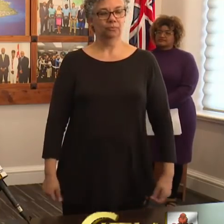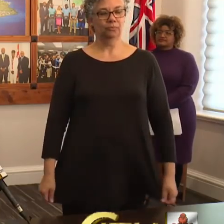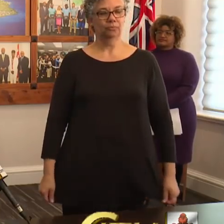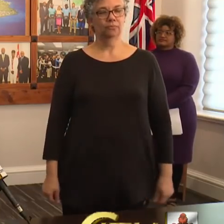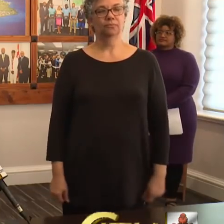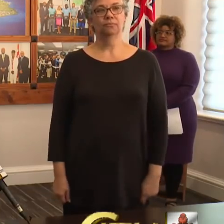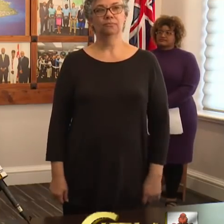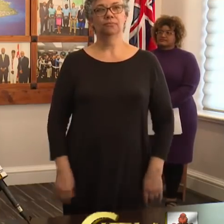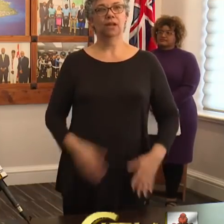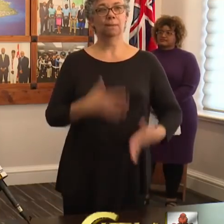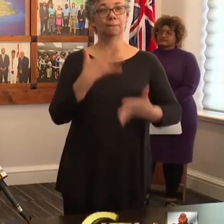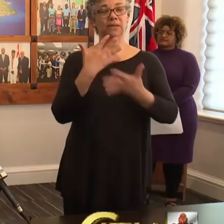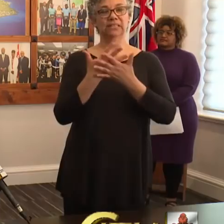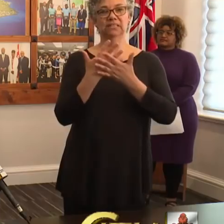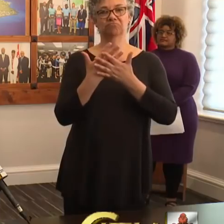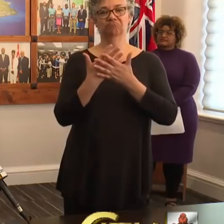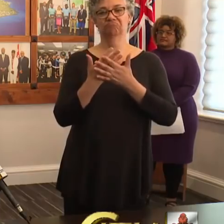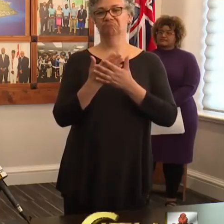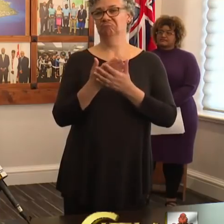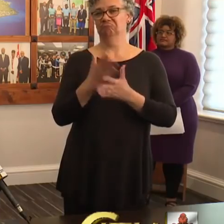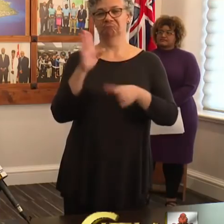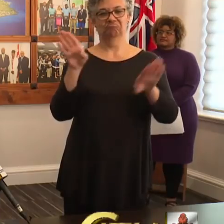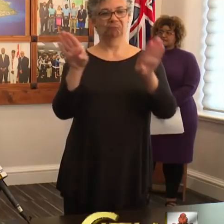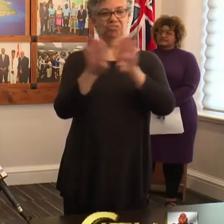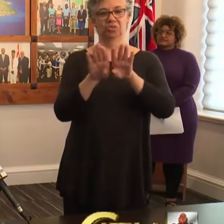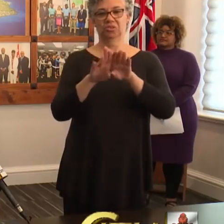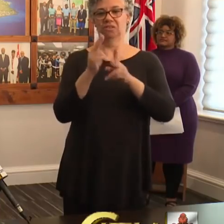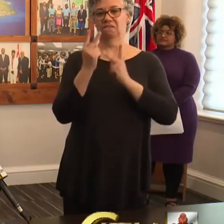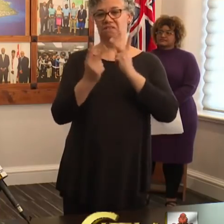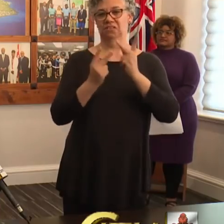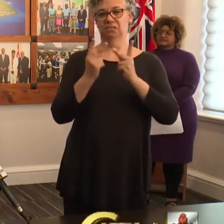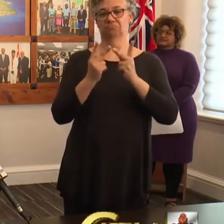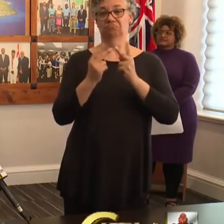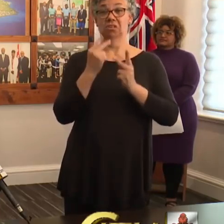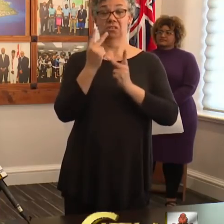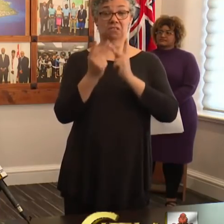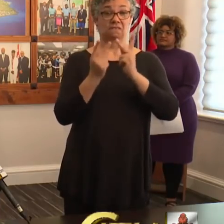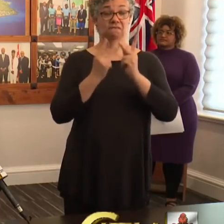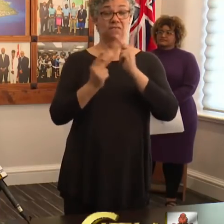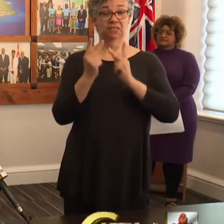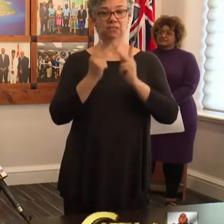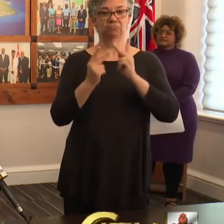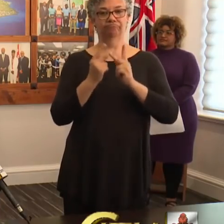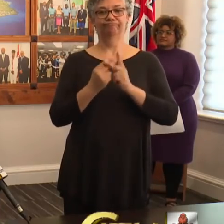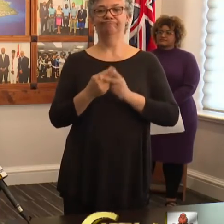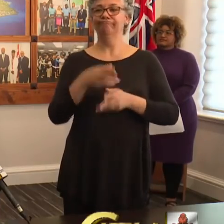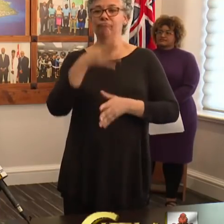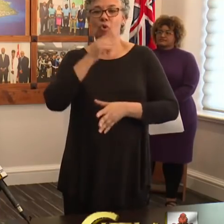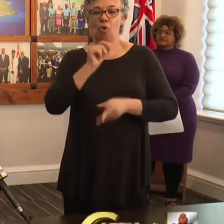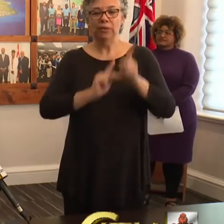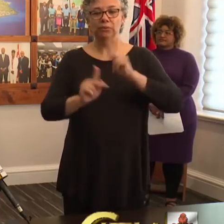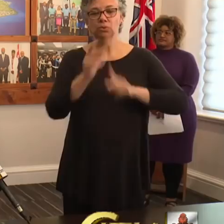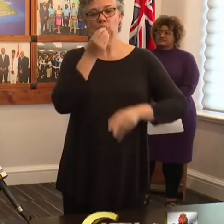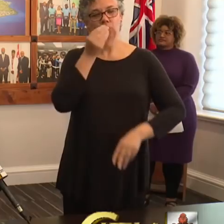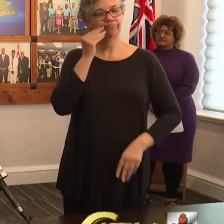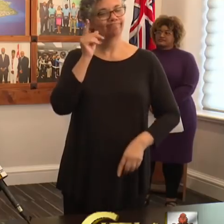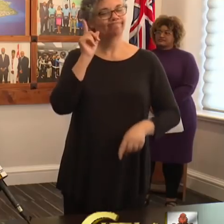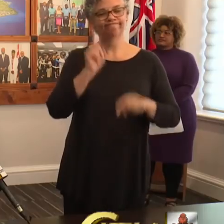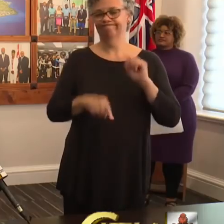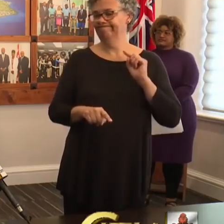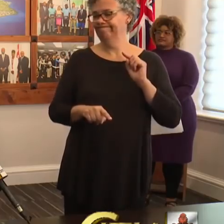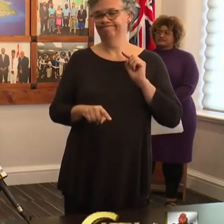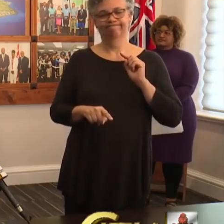Prisons are closed to visitation. Visitation to senior citizens' homes are not permitted. There is no